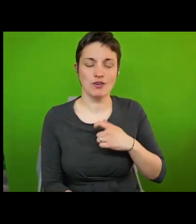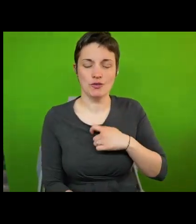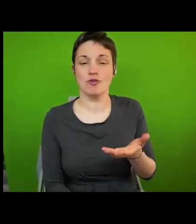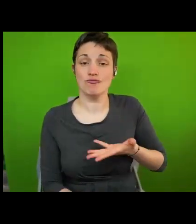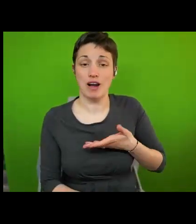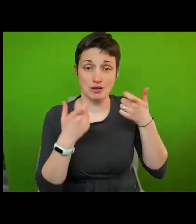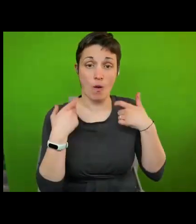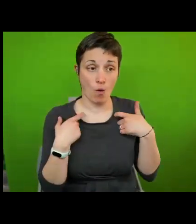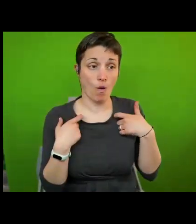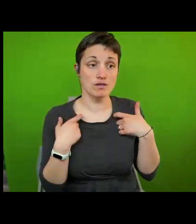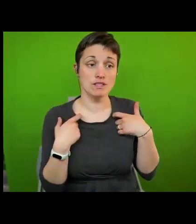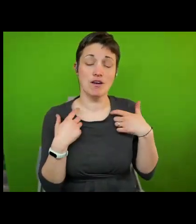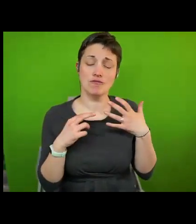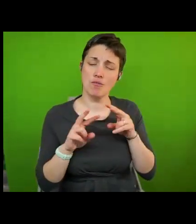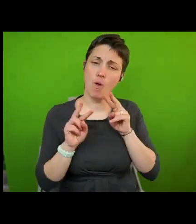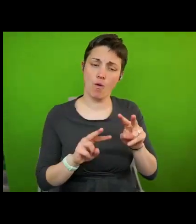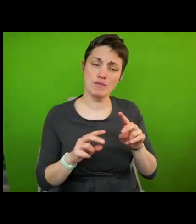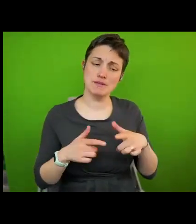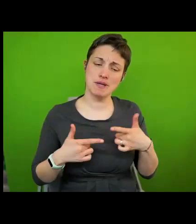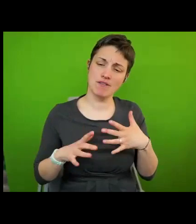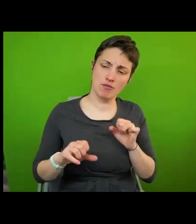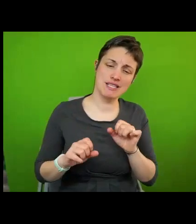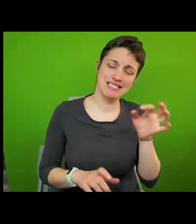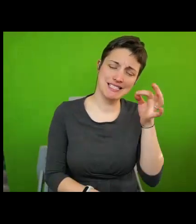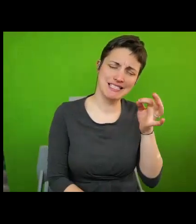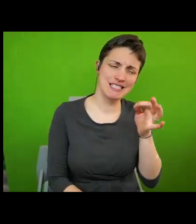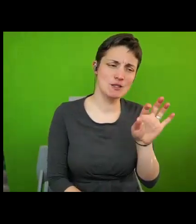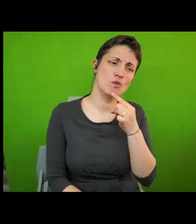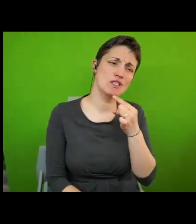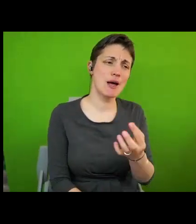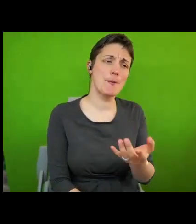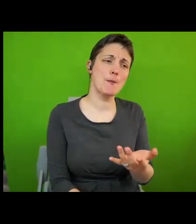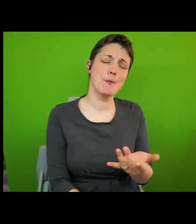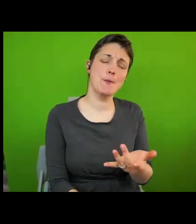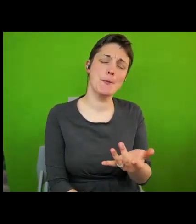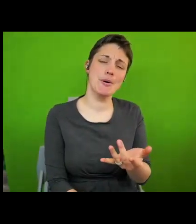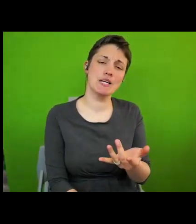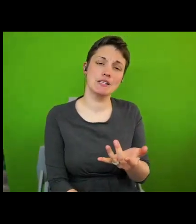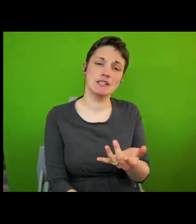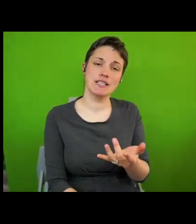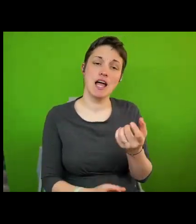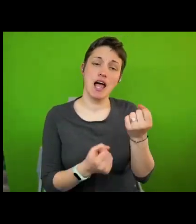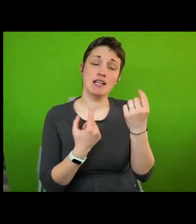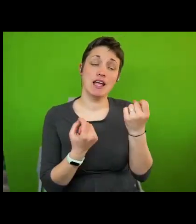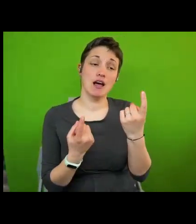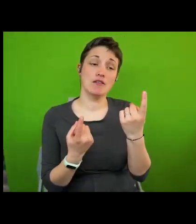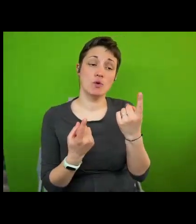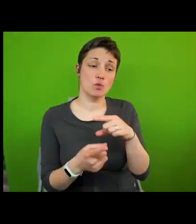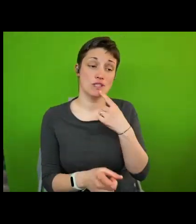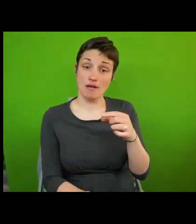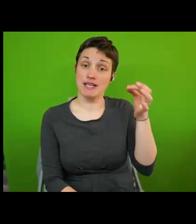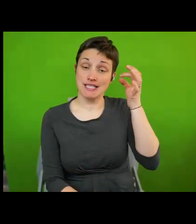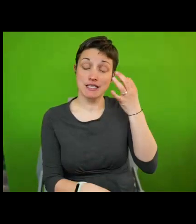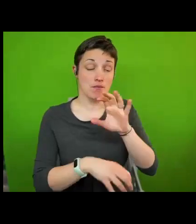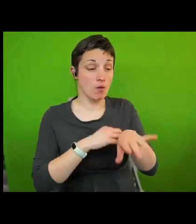perspective of cities it is perhaps the idea to make a city the city a better place to live